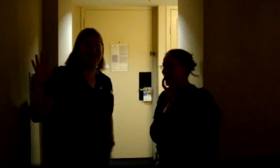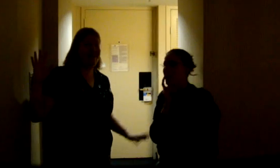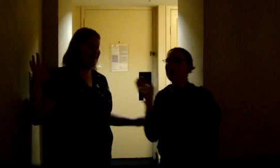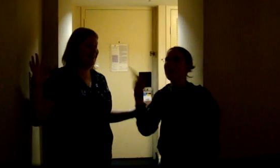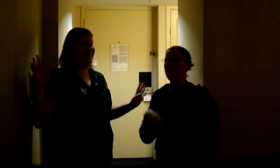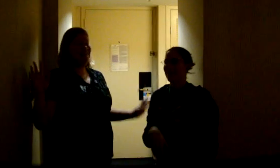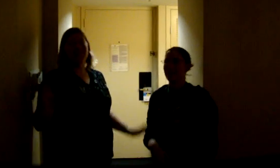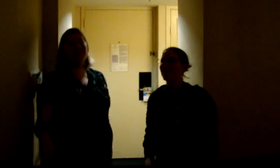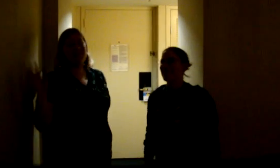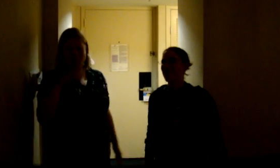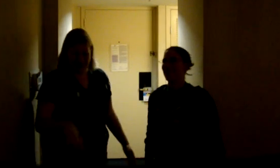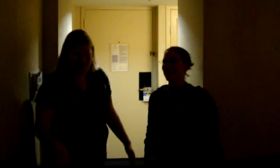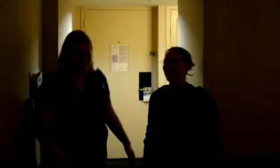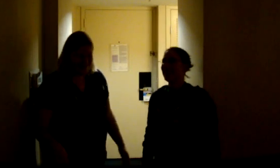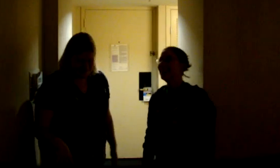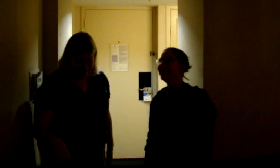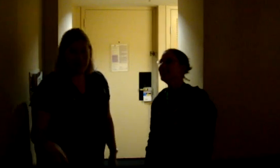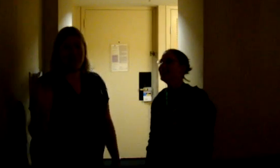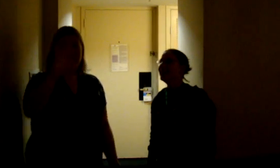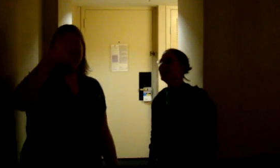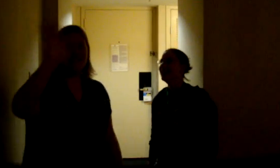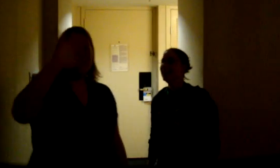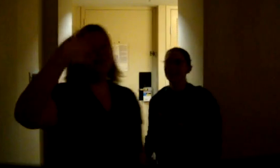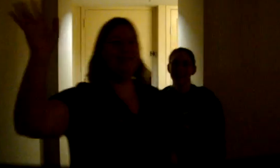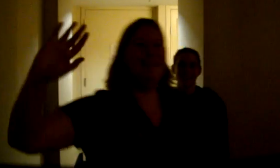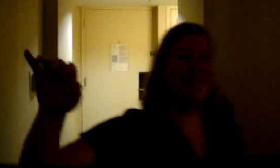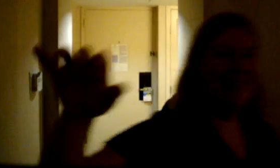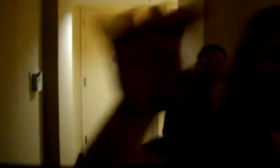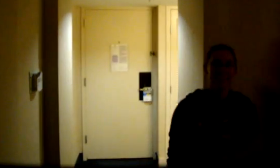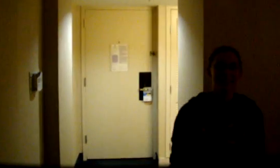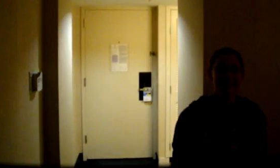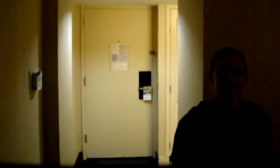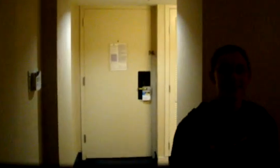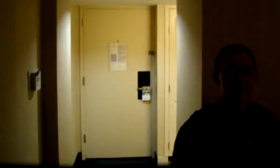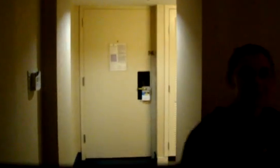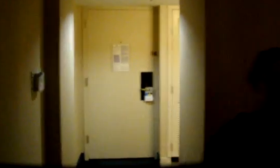excited. There'll be more videos. Don't worry. Bye guys. Peace. Bye. Bye.